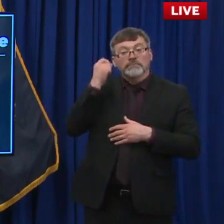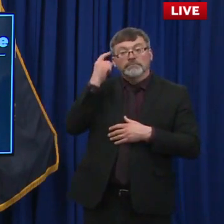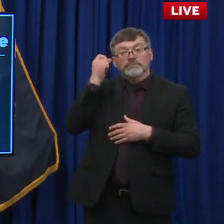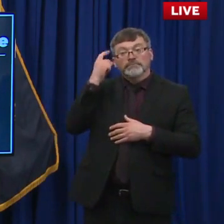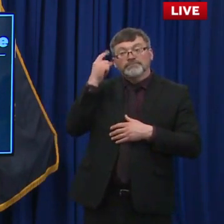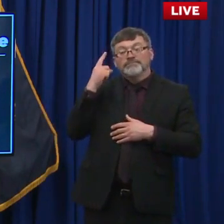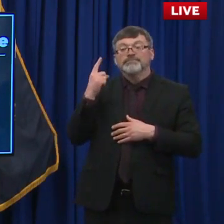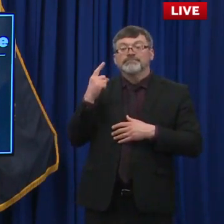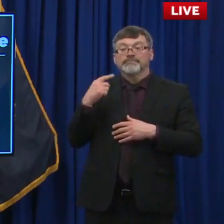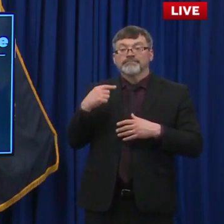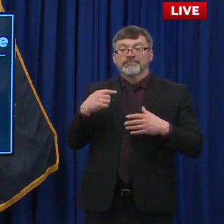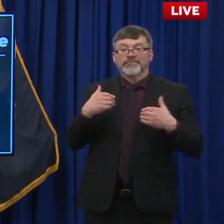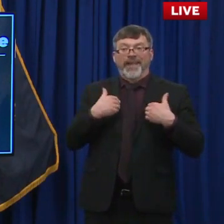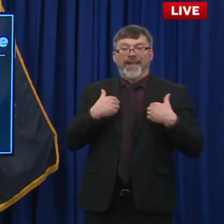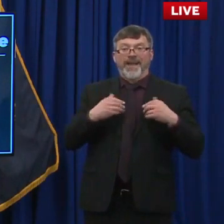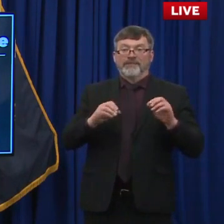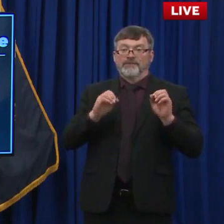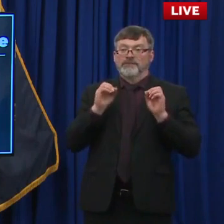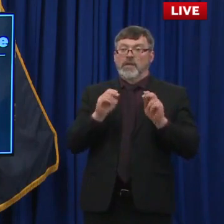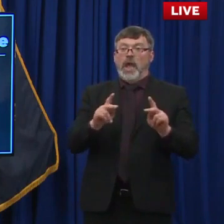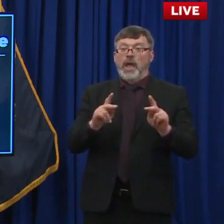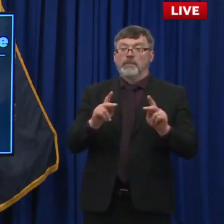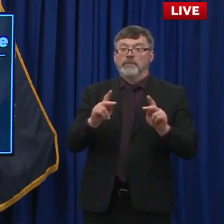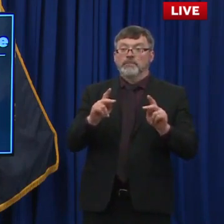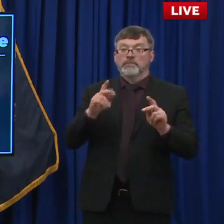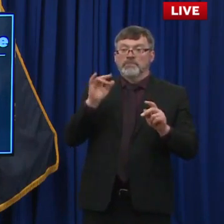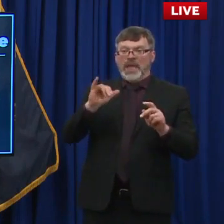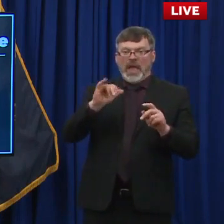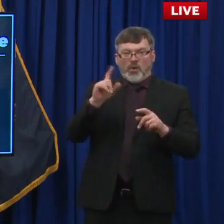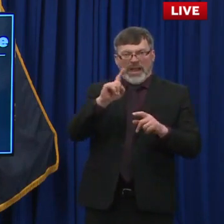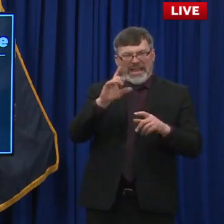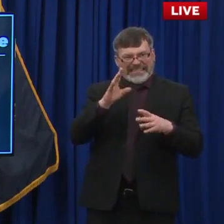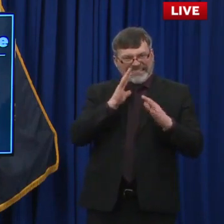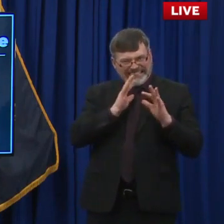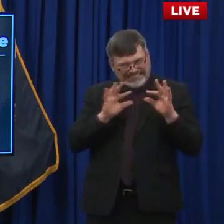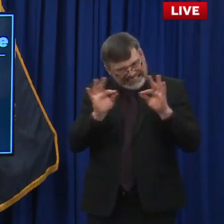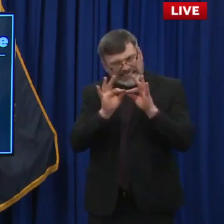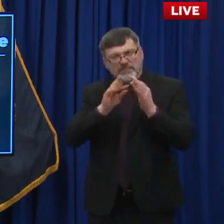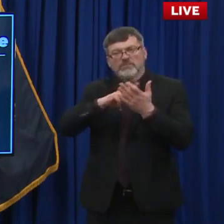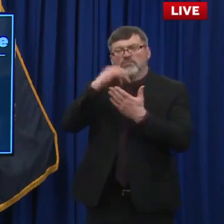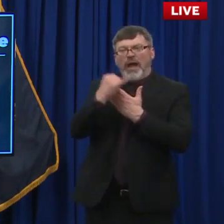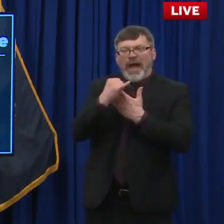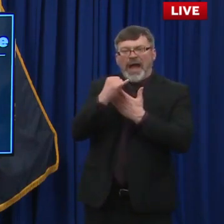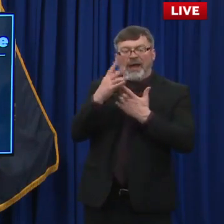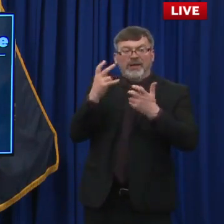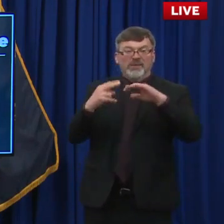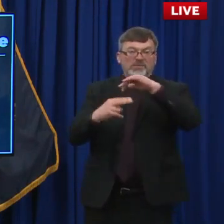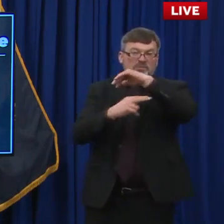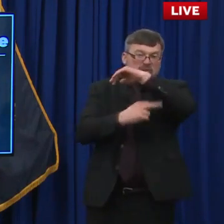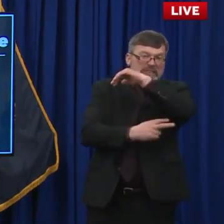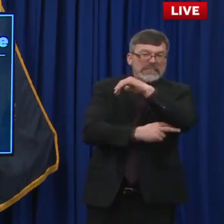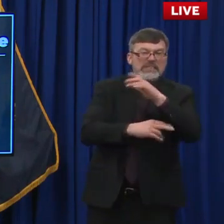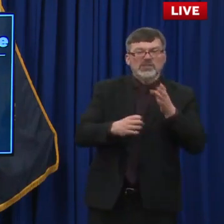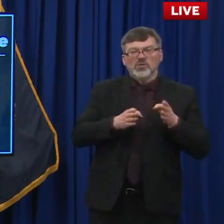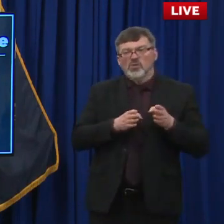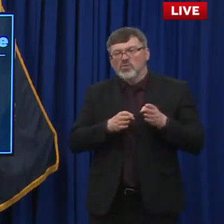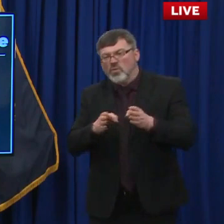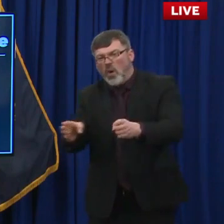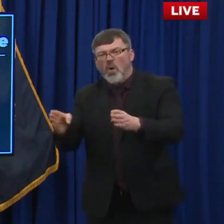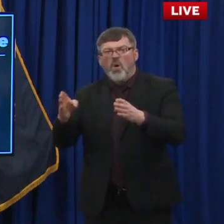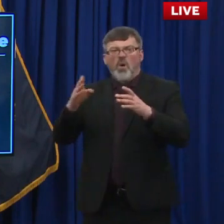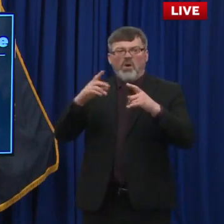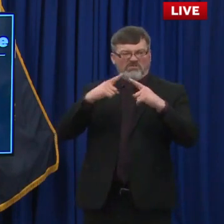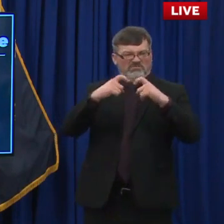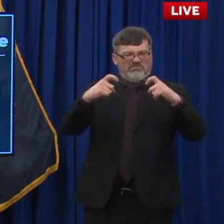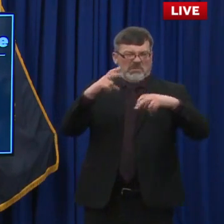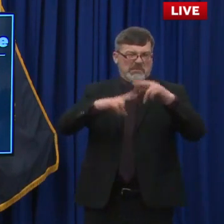capital projects and the money that could come out of this working directly with the legislature is going to be a key aspect. Um, and the one thing I will say is in those